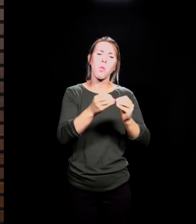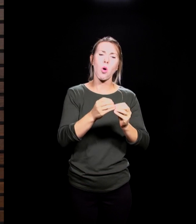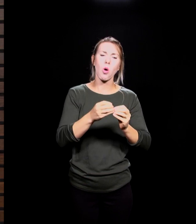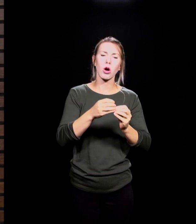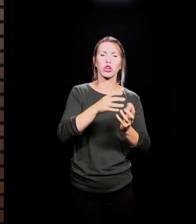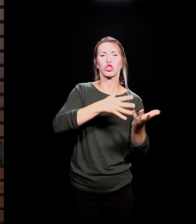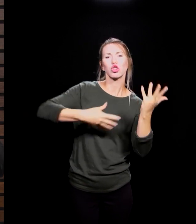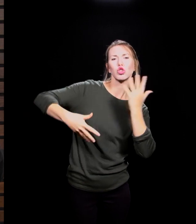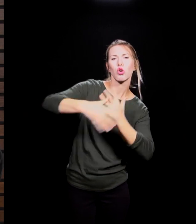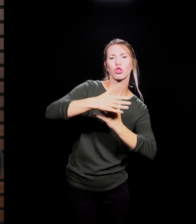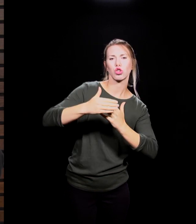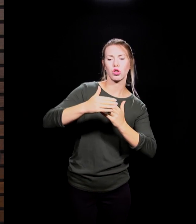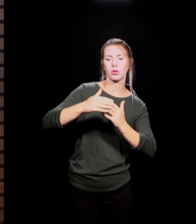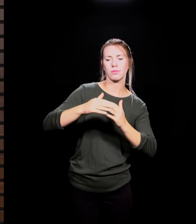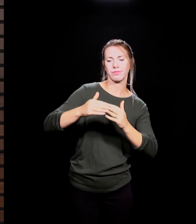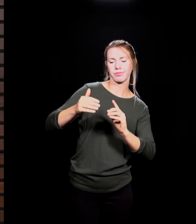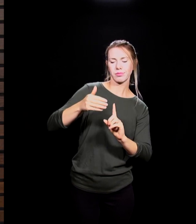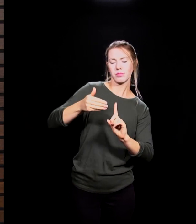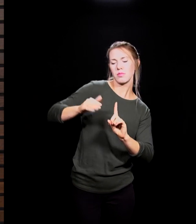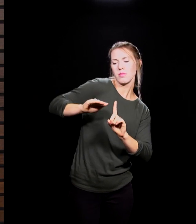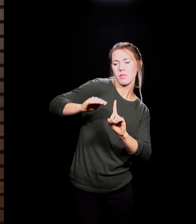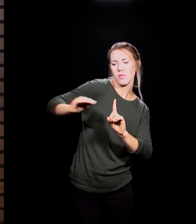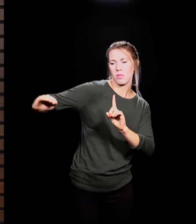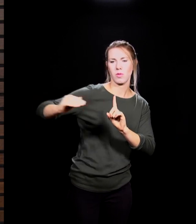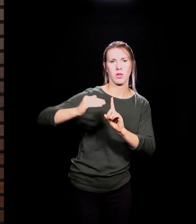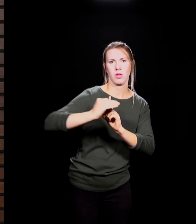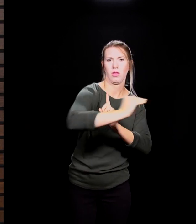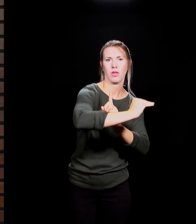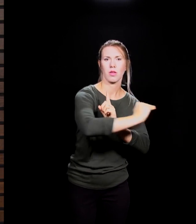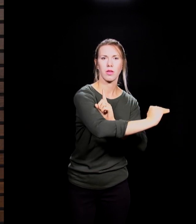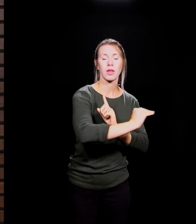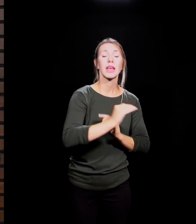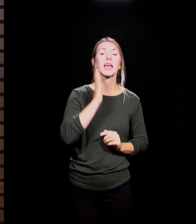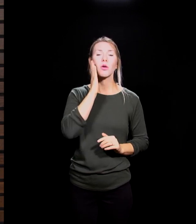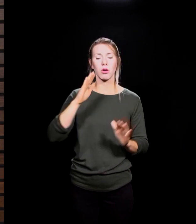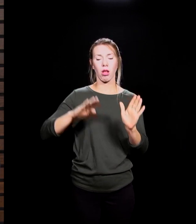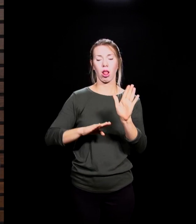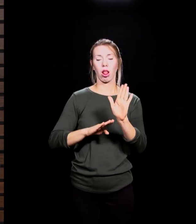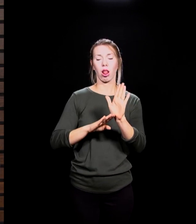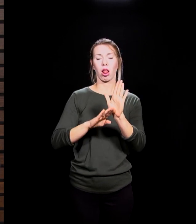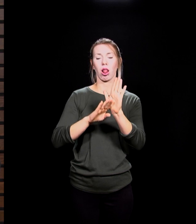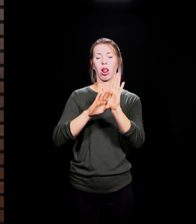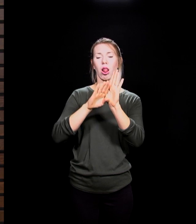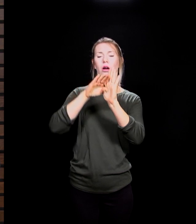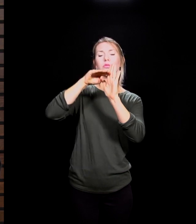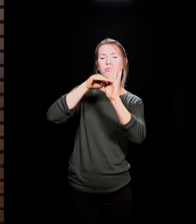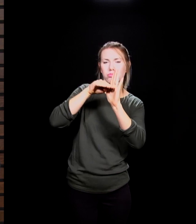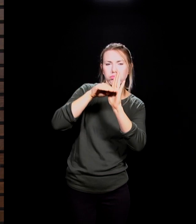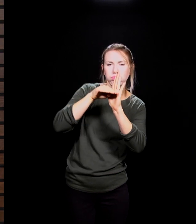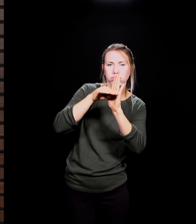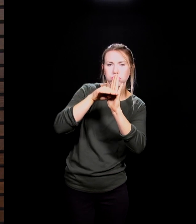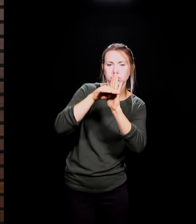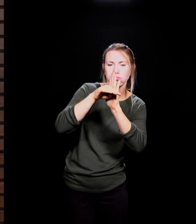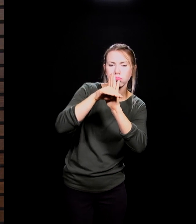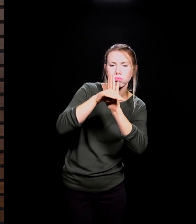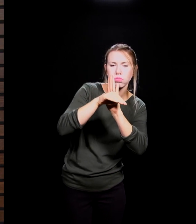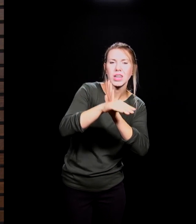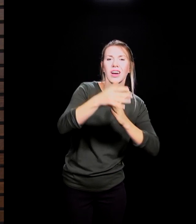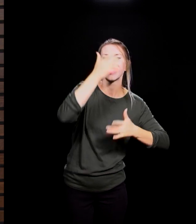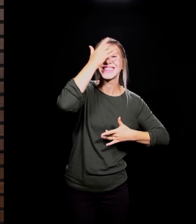curve of the spike of cases of COVID-19, right? Social distancing. It's a great concept when it comes to